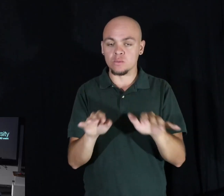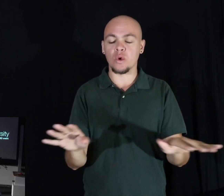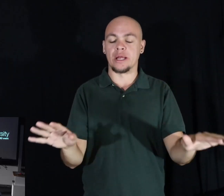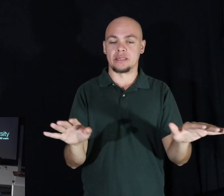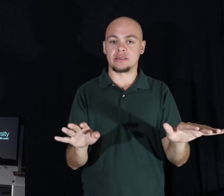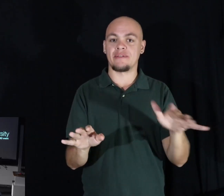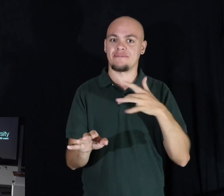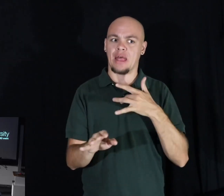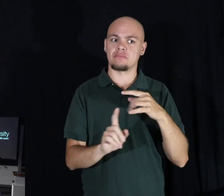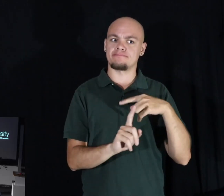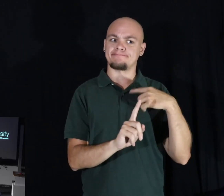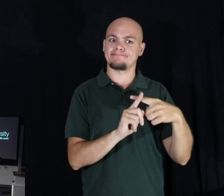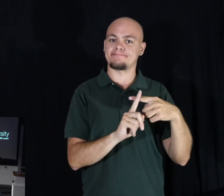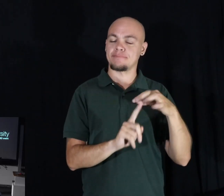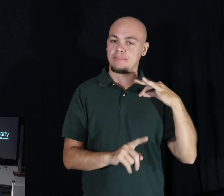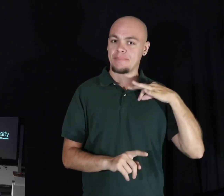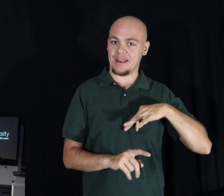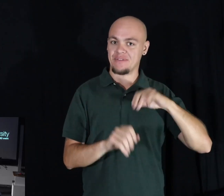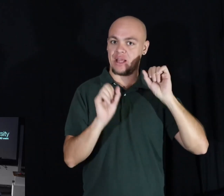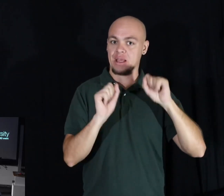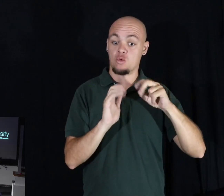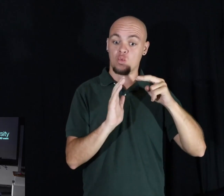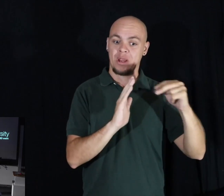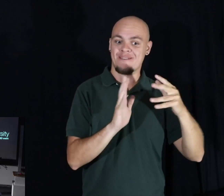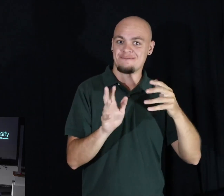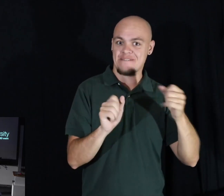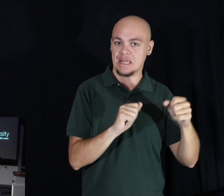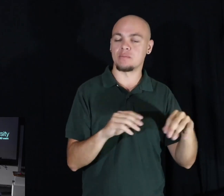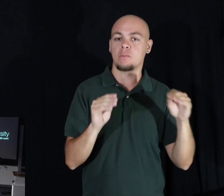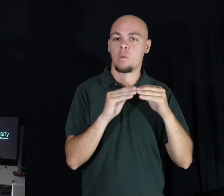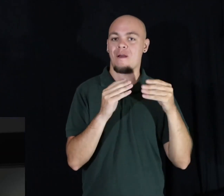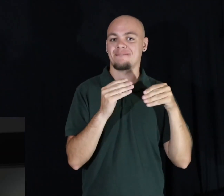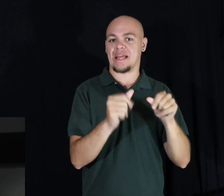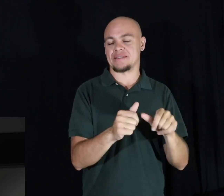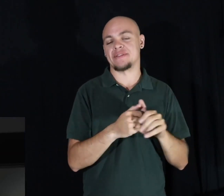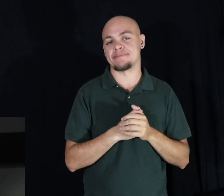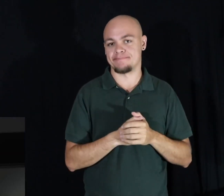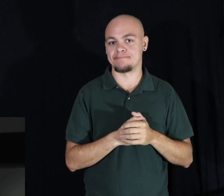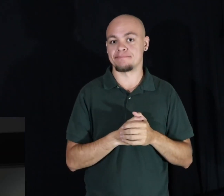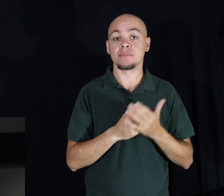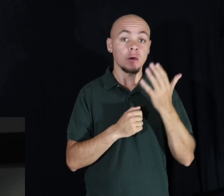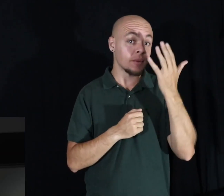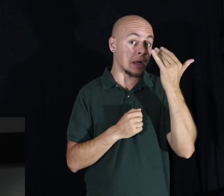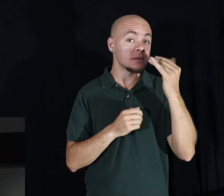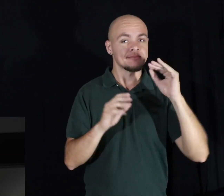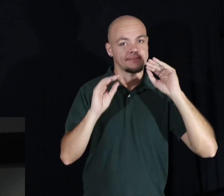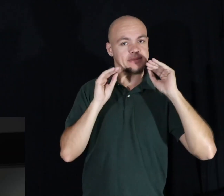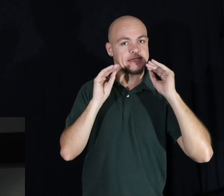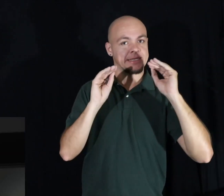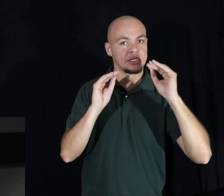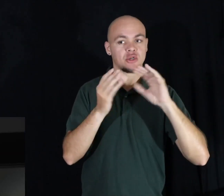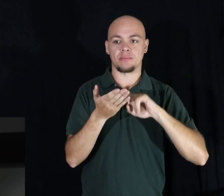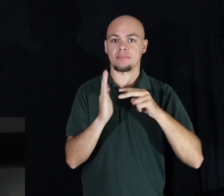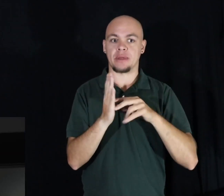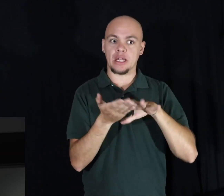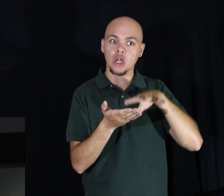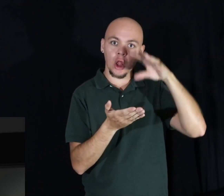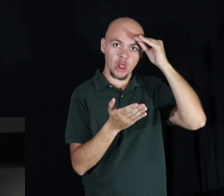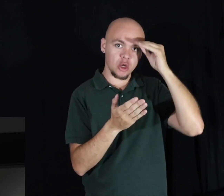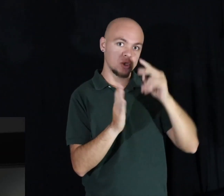could benefit from reading faster and more effectively. Because to teach is to learn twice.